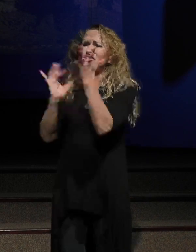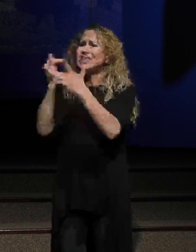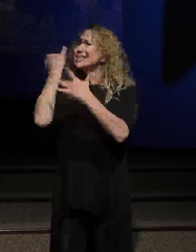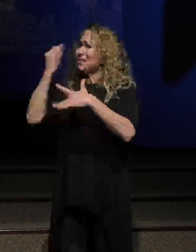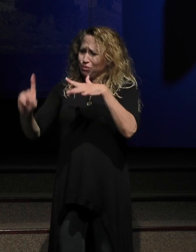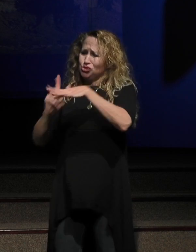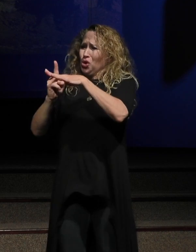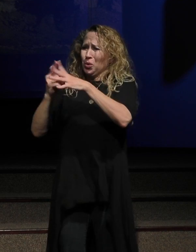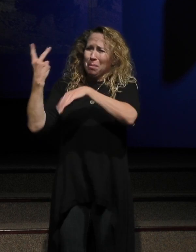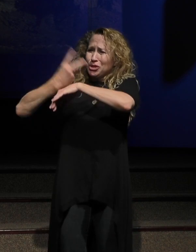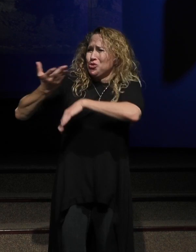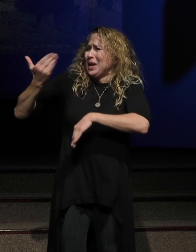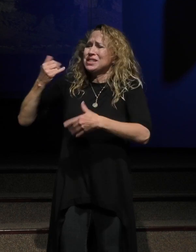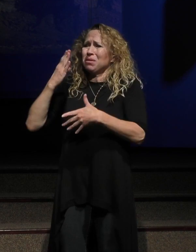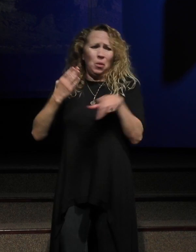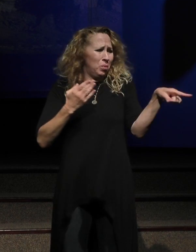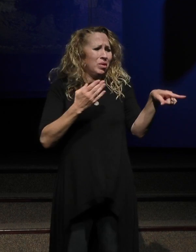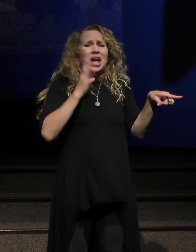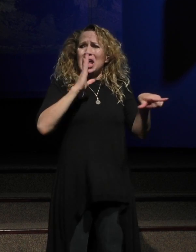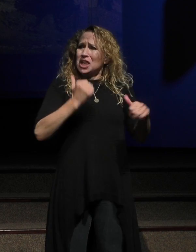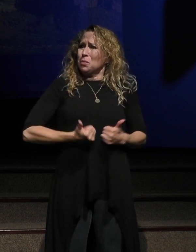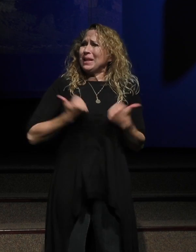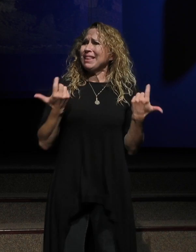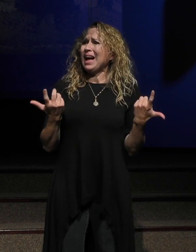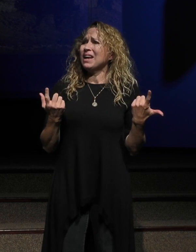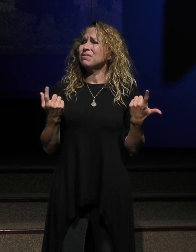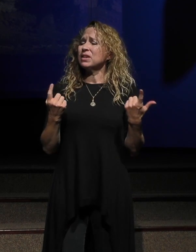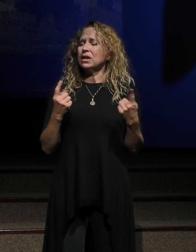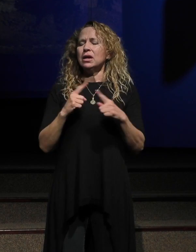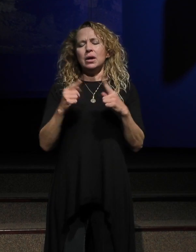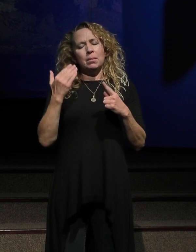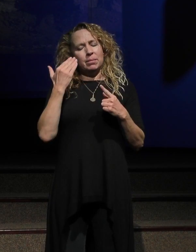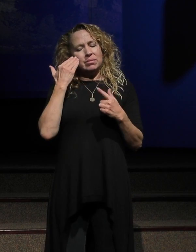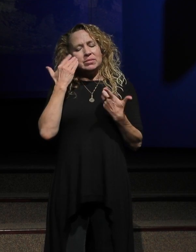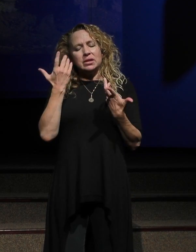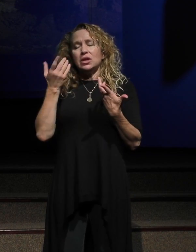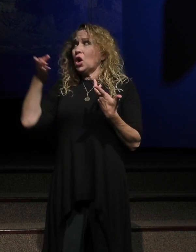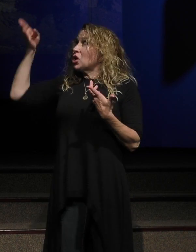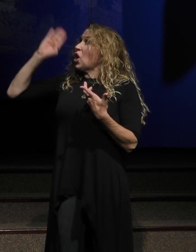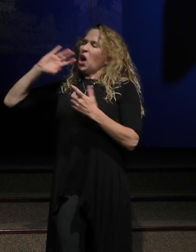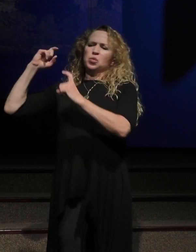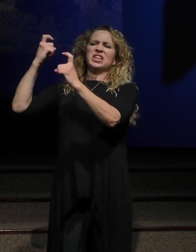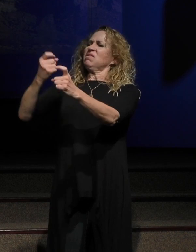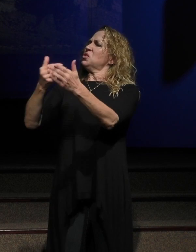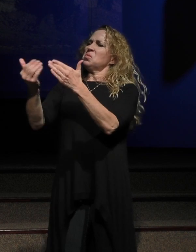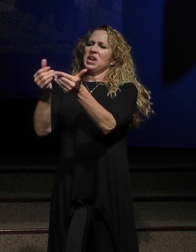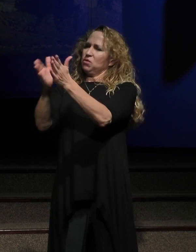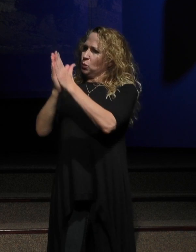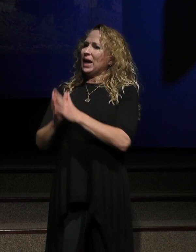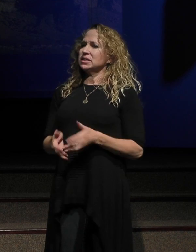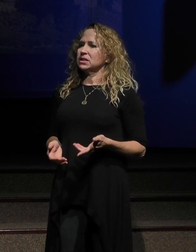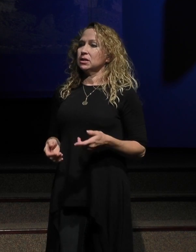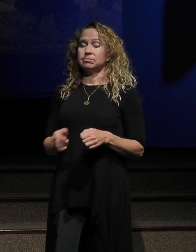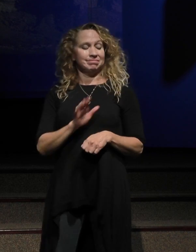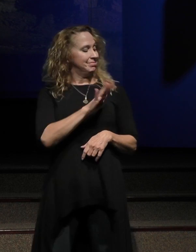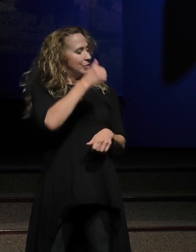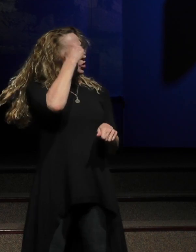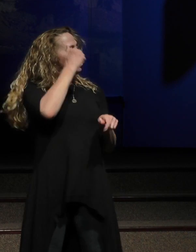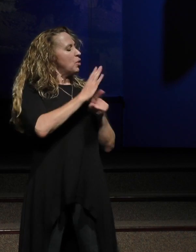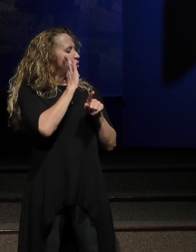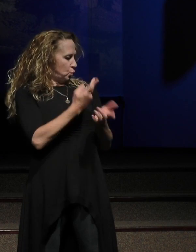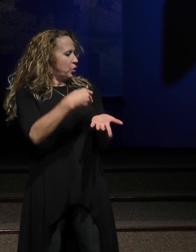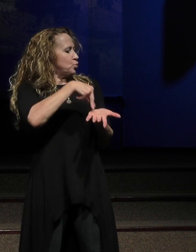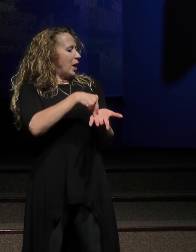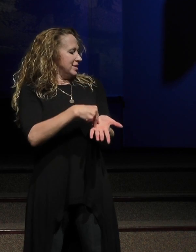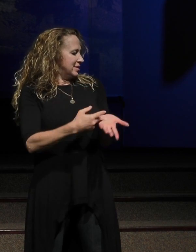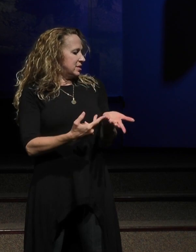my brother would not have died. But even now, I know that God will give you whatever you ask. And so Jesus responds. He says, your brother will rise again.